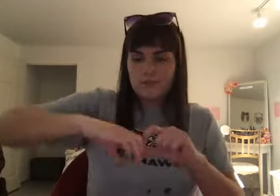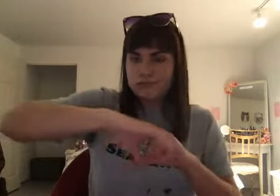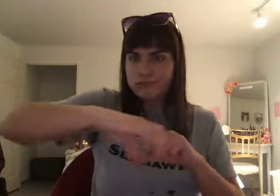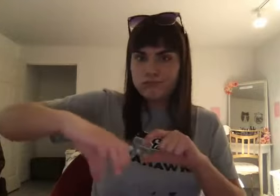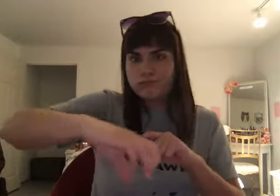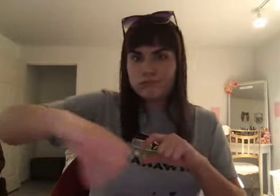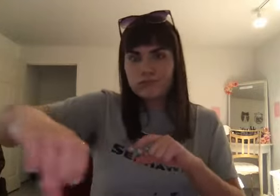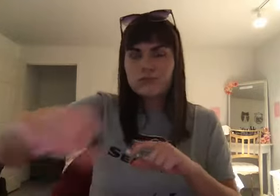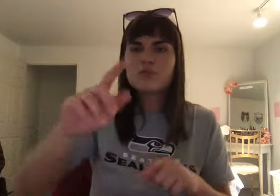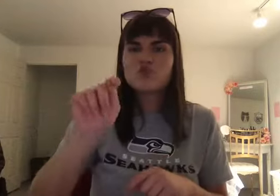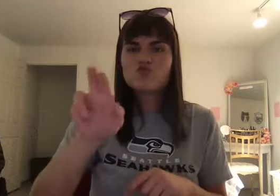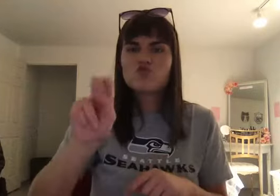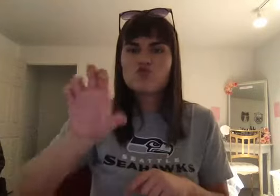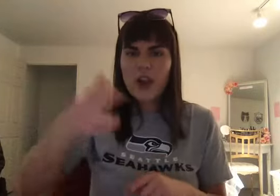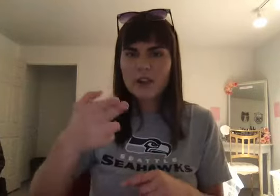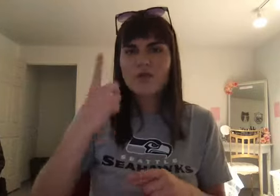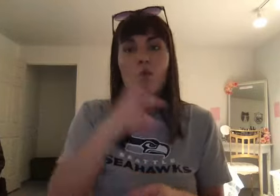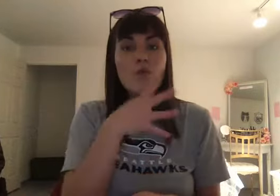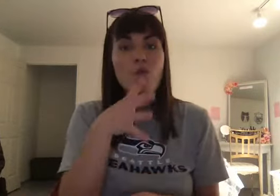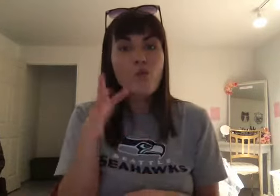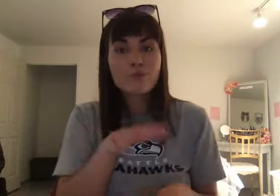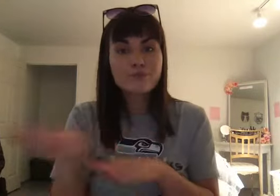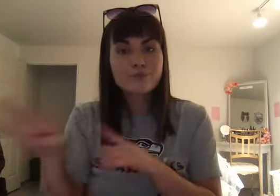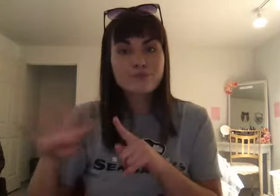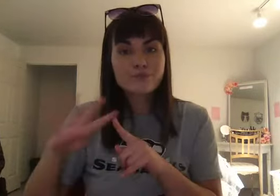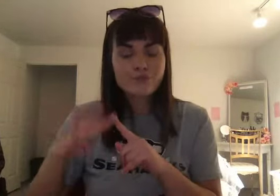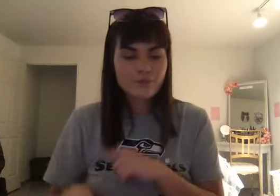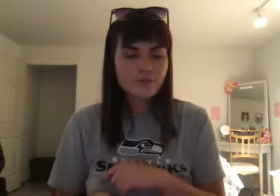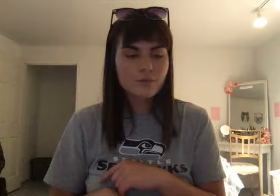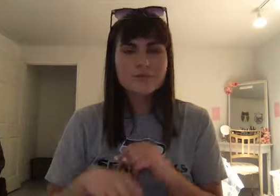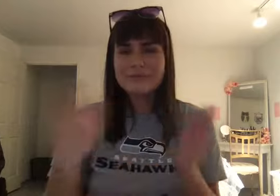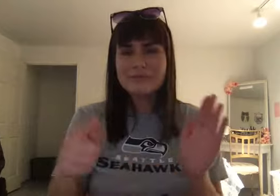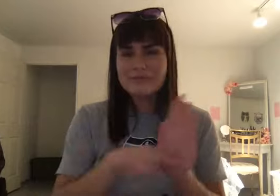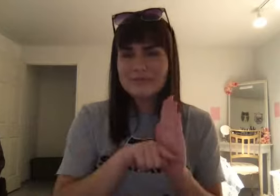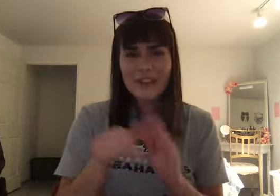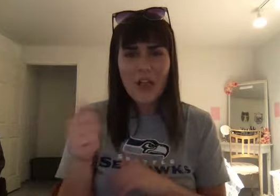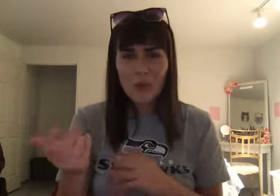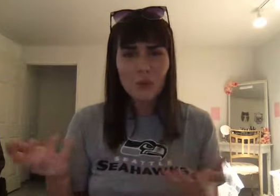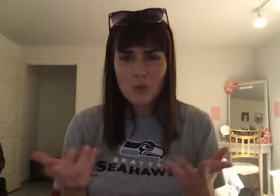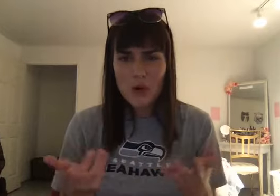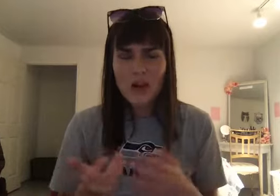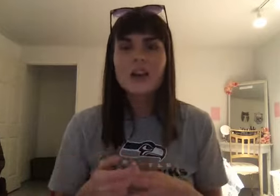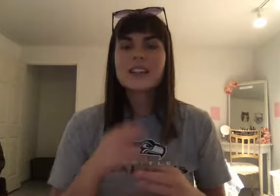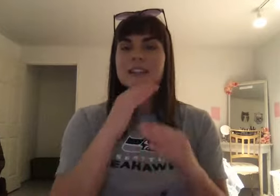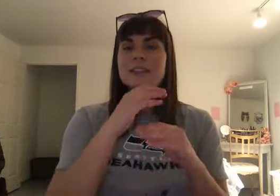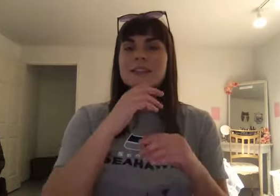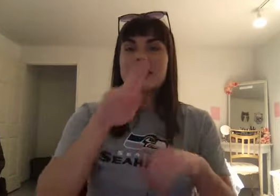areas for farming. Another disadvantage to the fertile crescent is there are not natural barriers. For a civilization